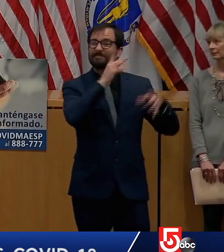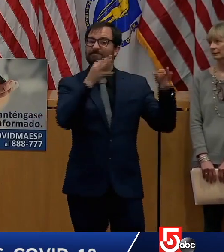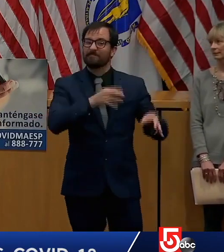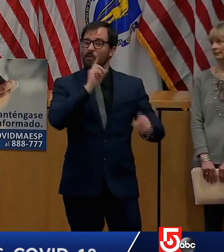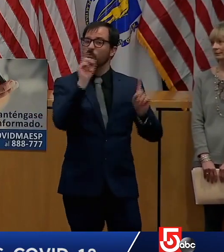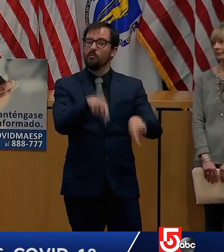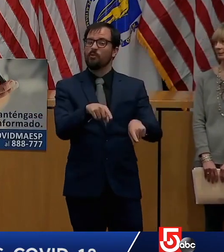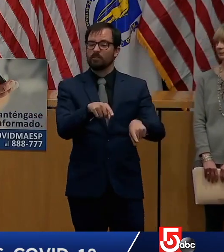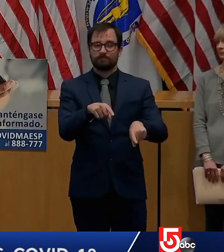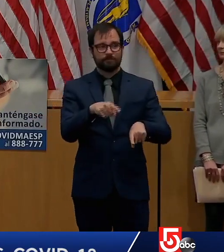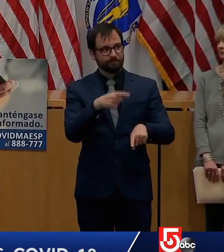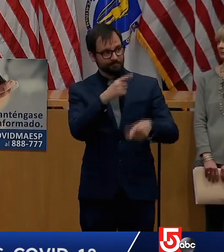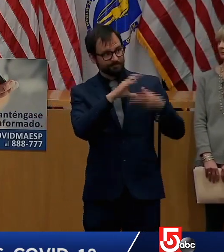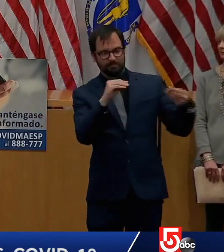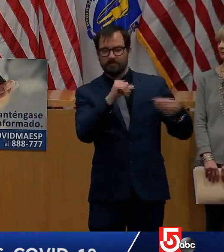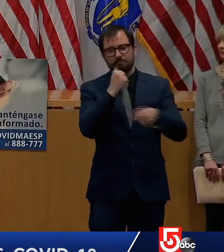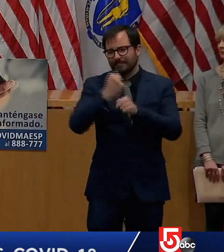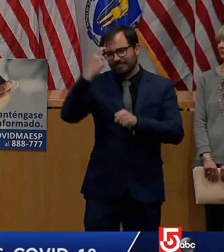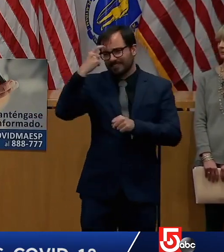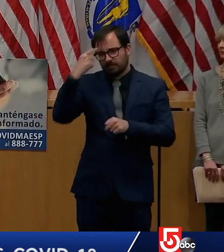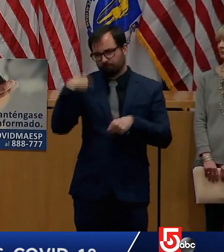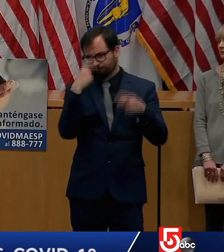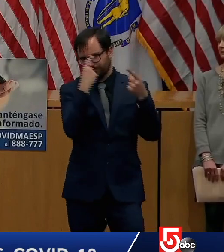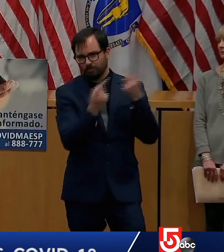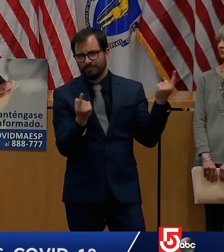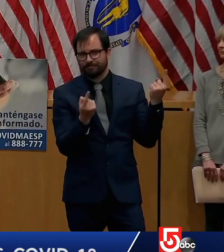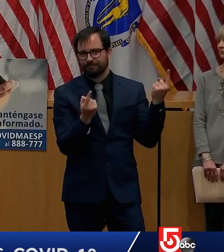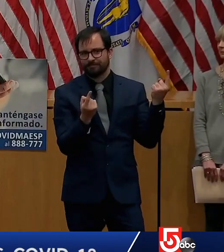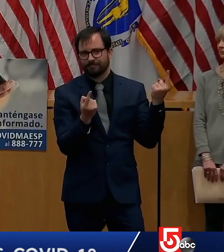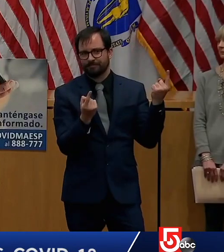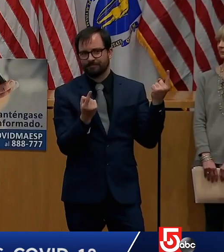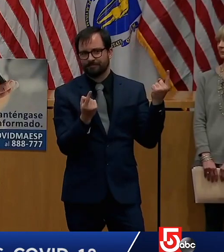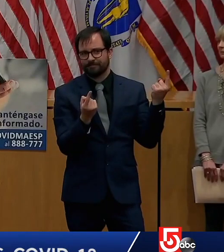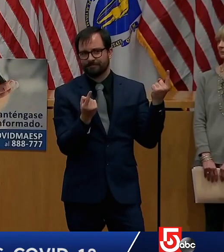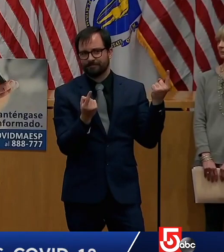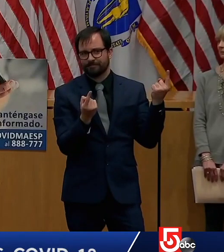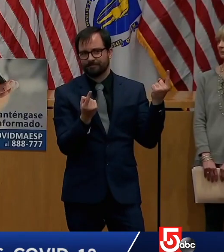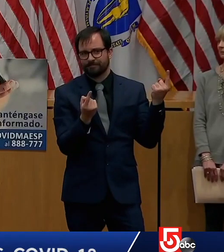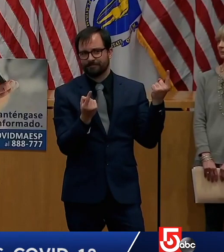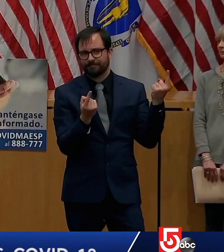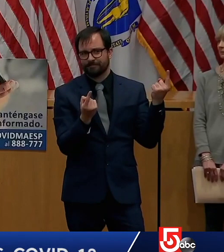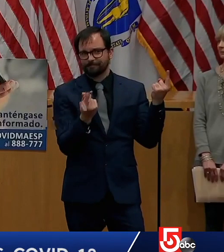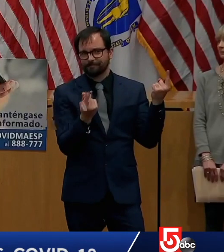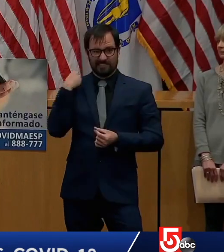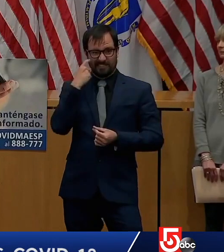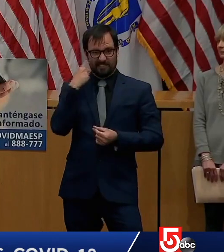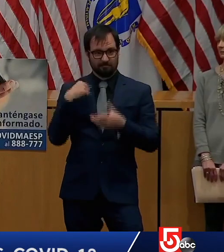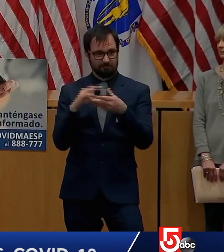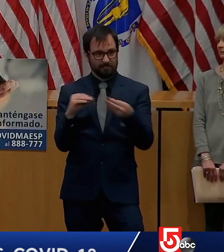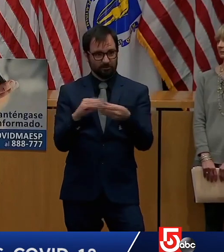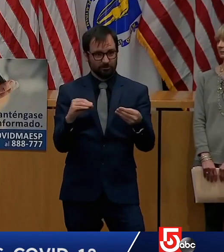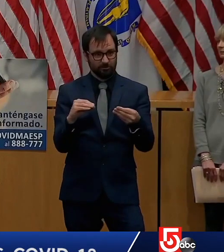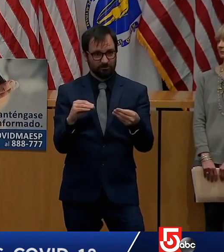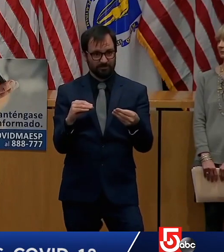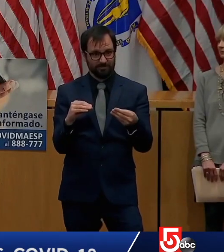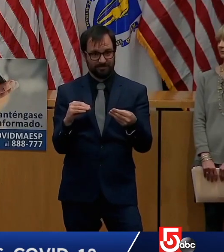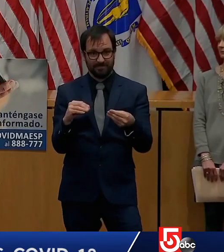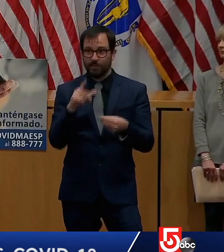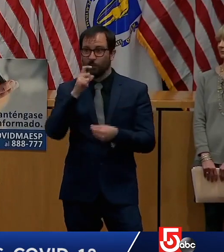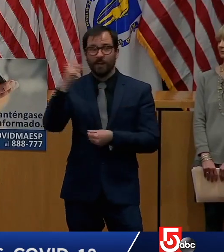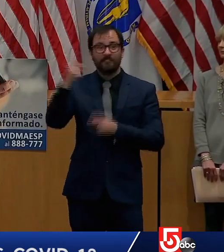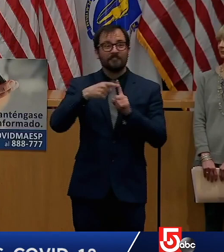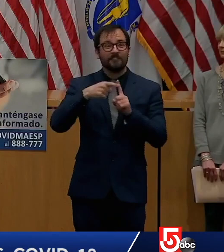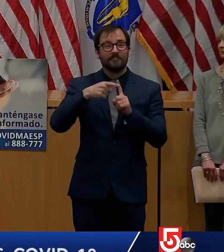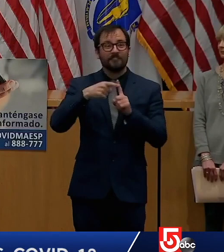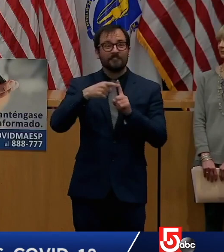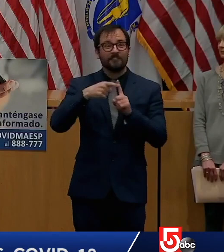just pointed out that the first two people who created the biggest part of the spread of the virus were two